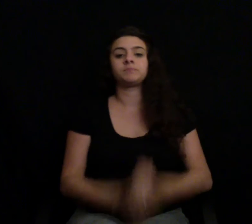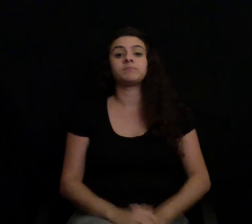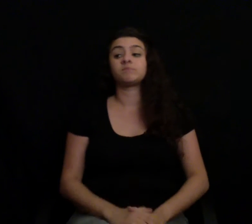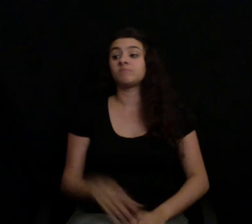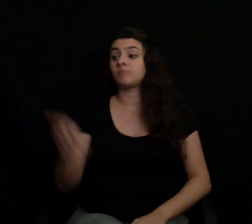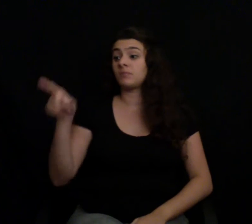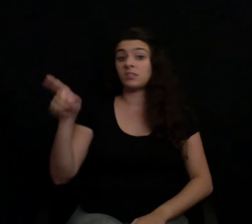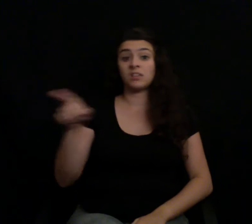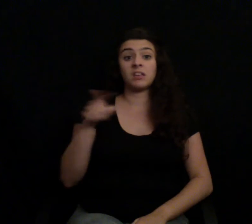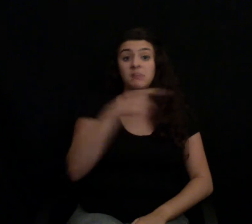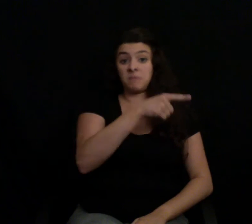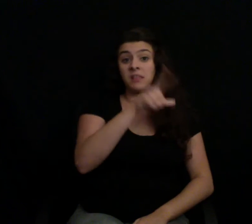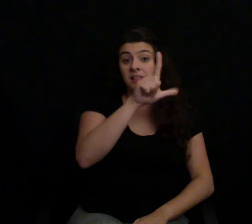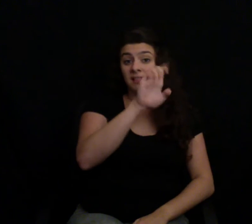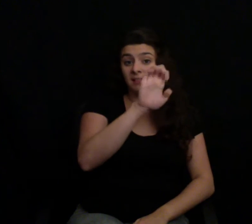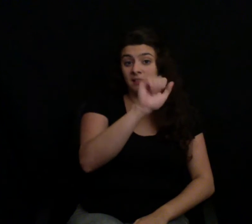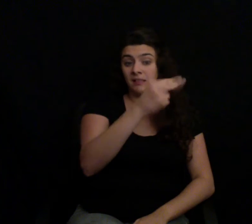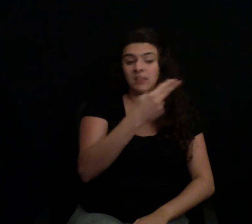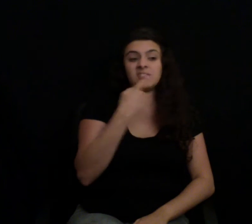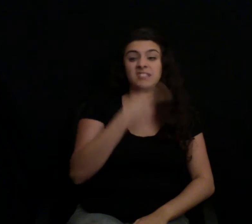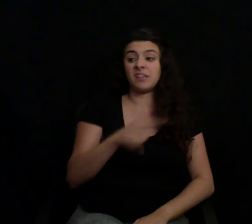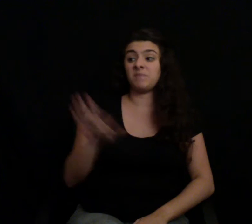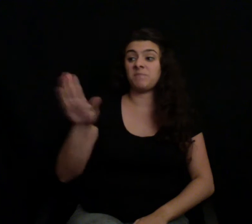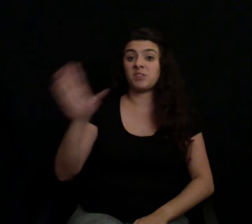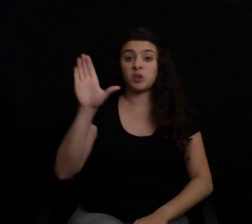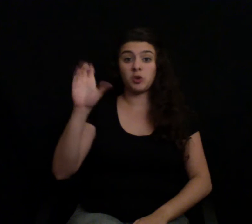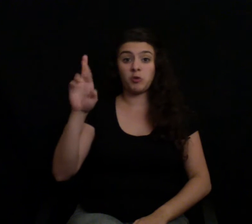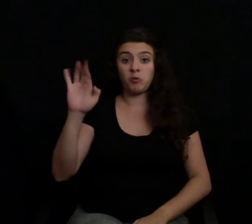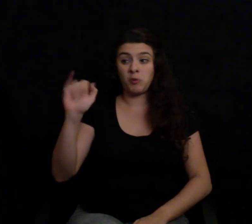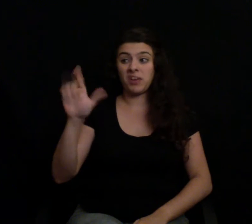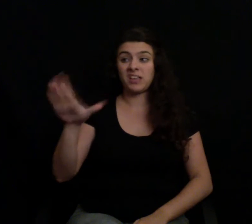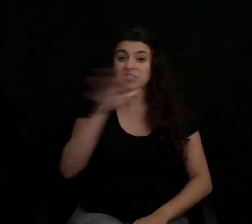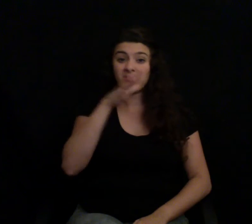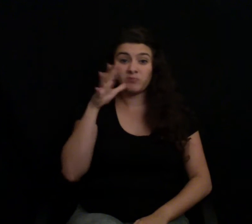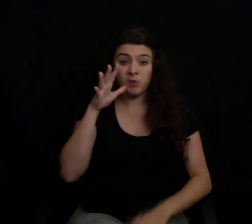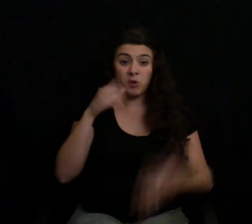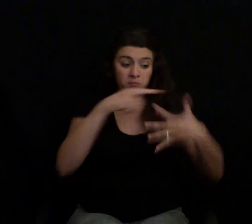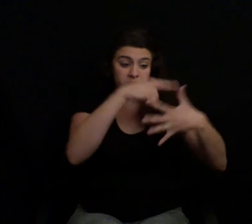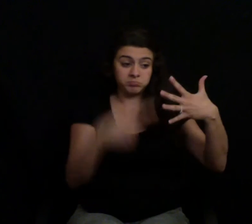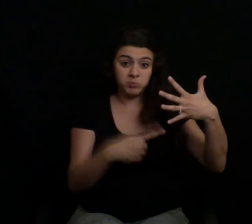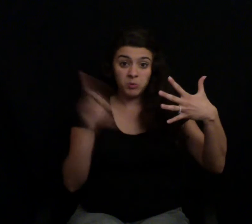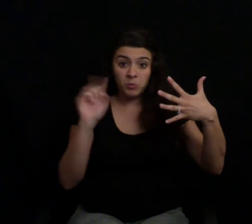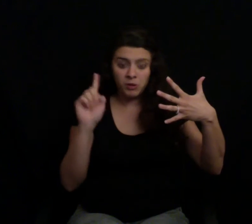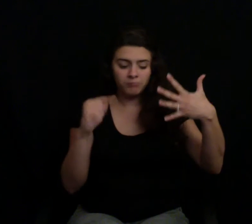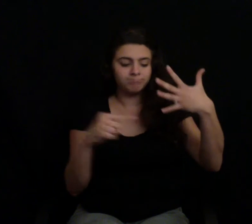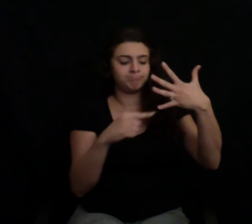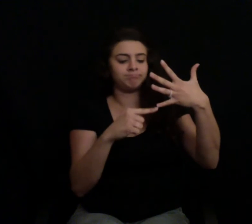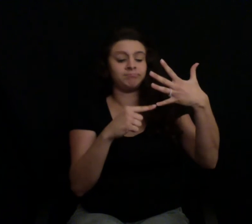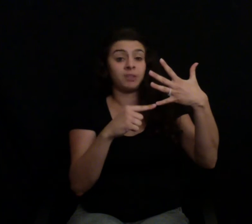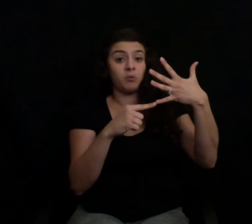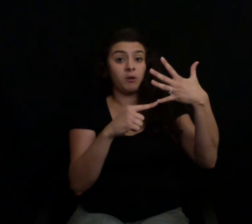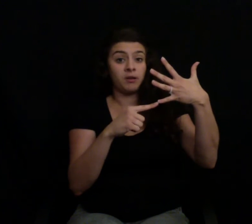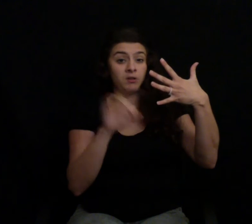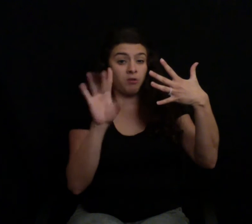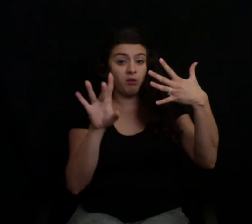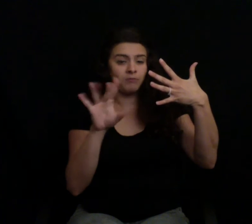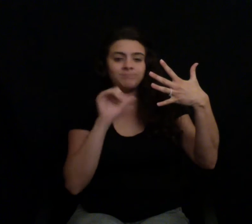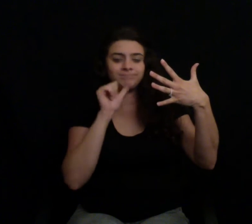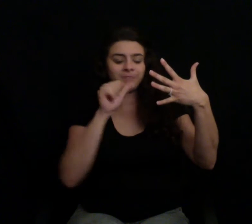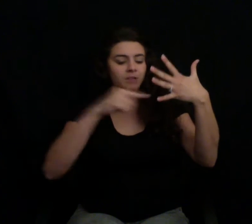five, Craig's Farm is less than a one. But she also understands that it's not his fault. These are conditions dictated by his